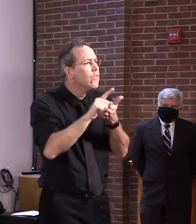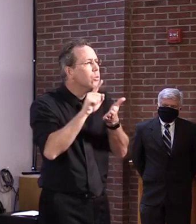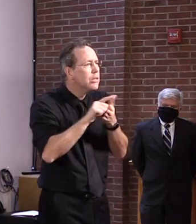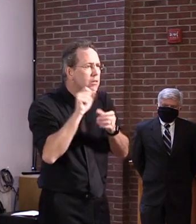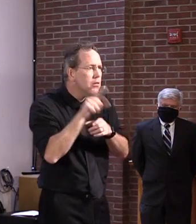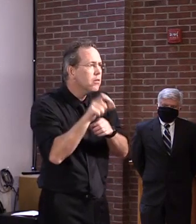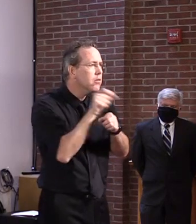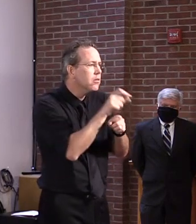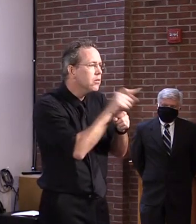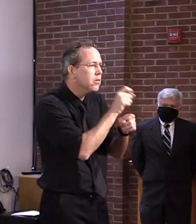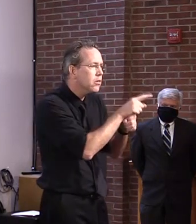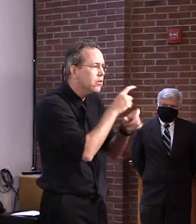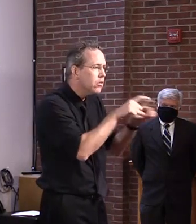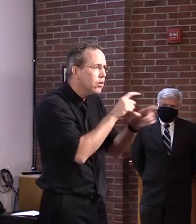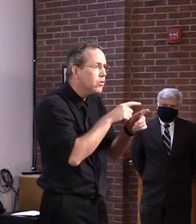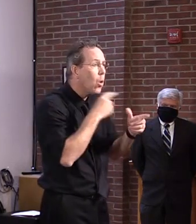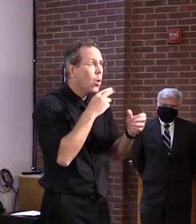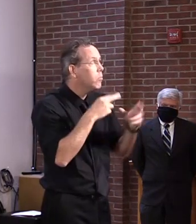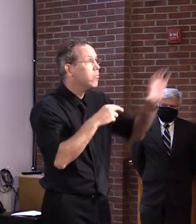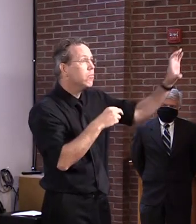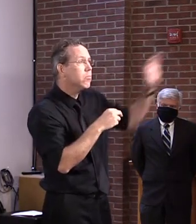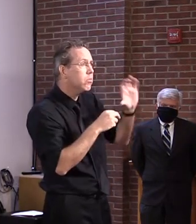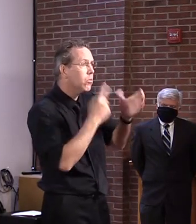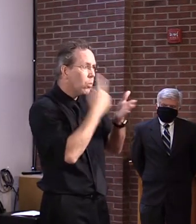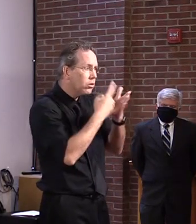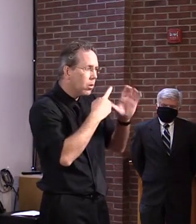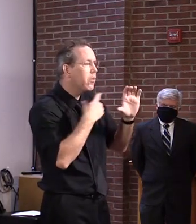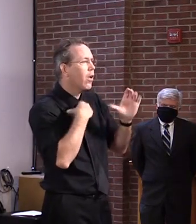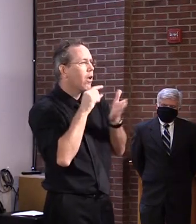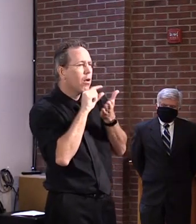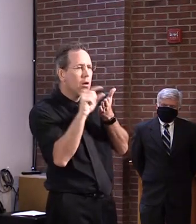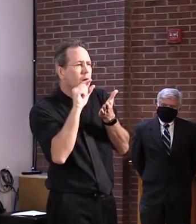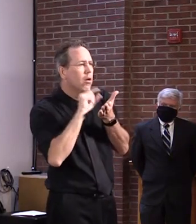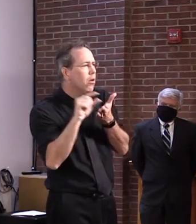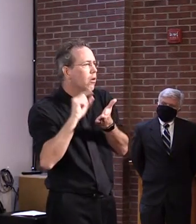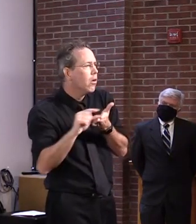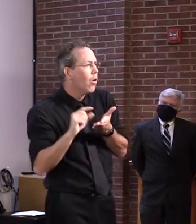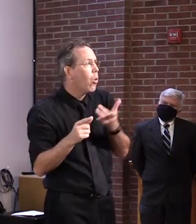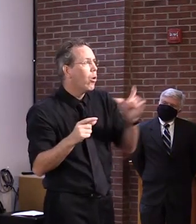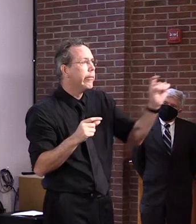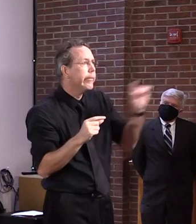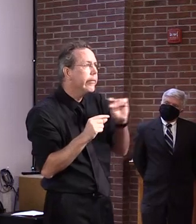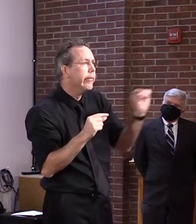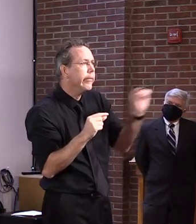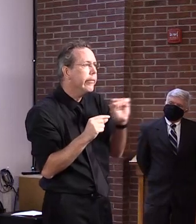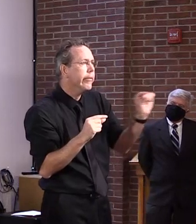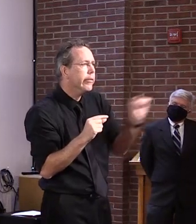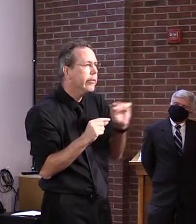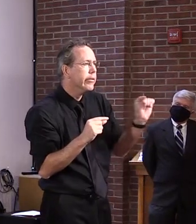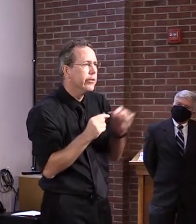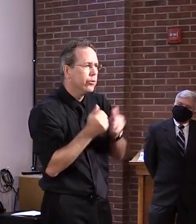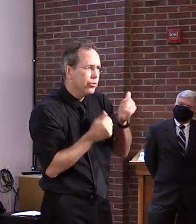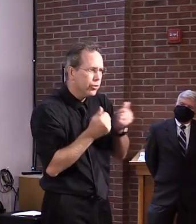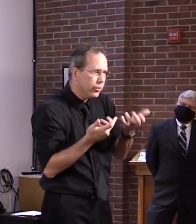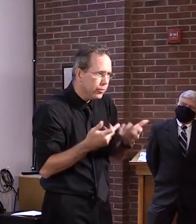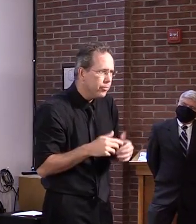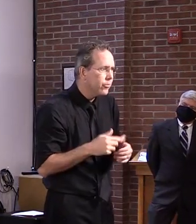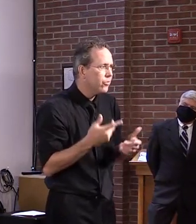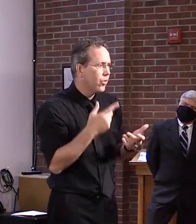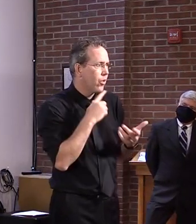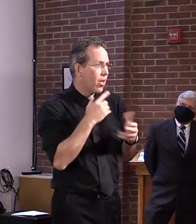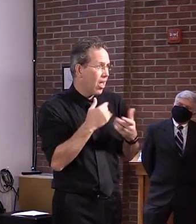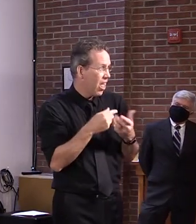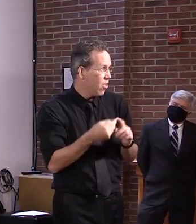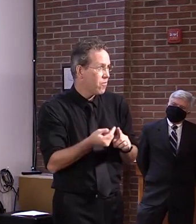given, uh, just how, how far out, uh, most states are in this process already. So, um, you are on to our